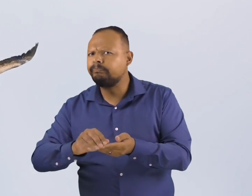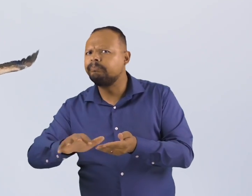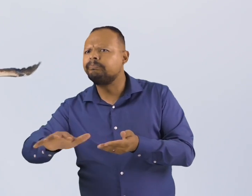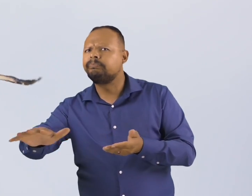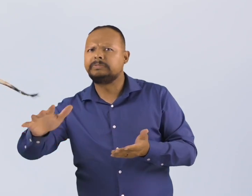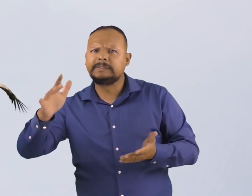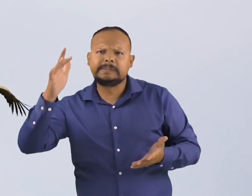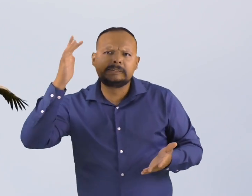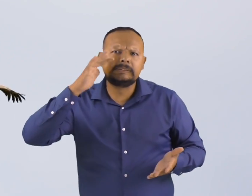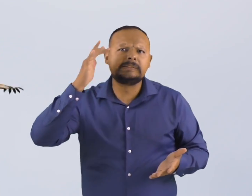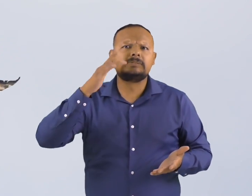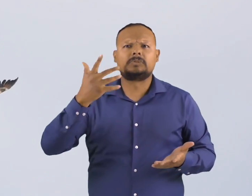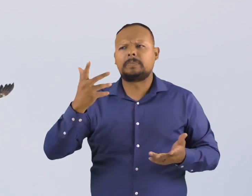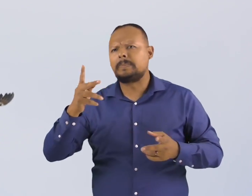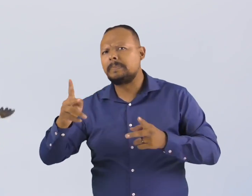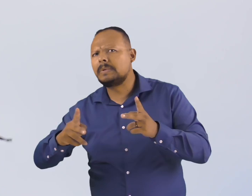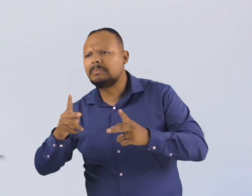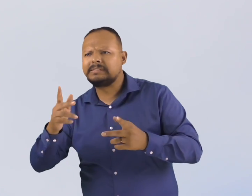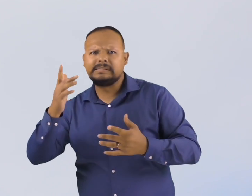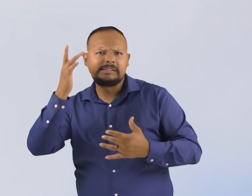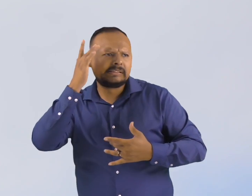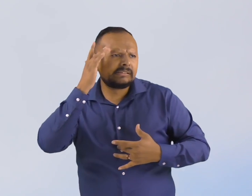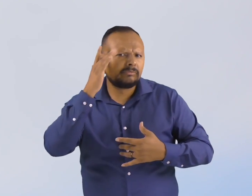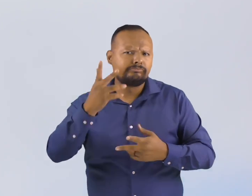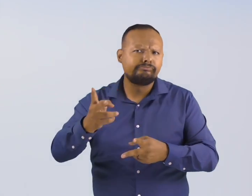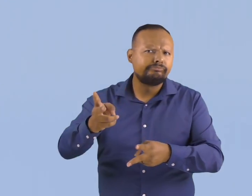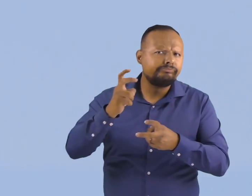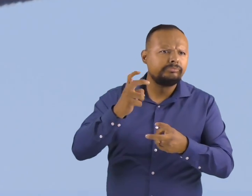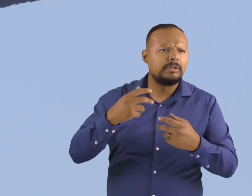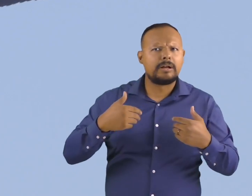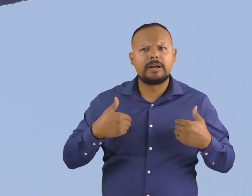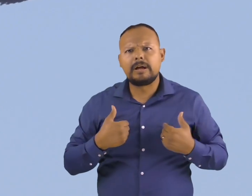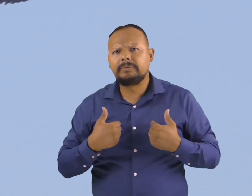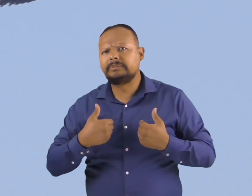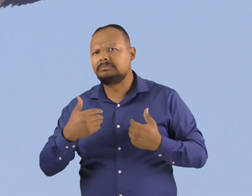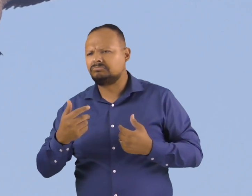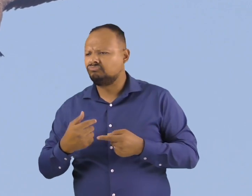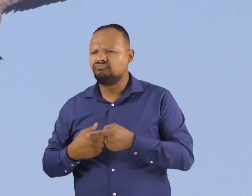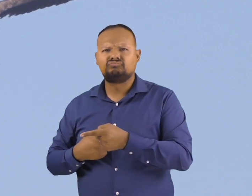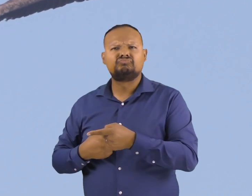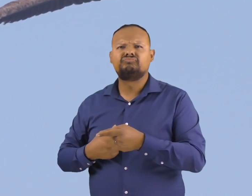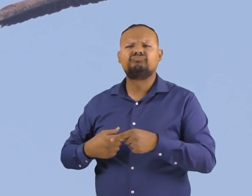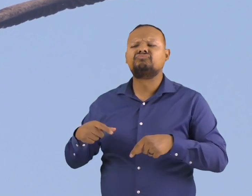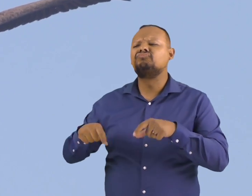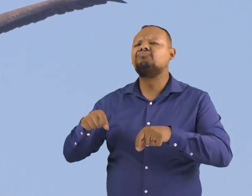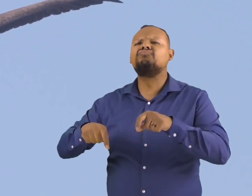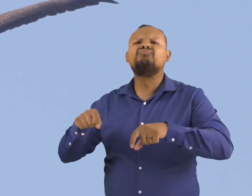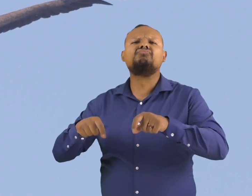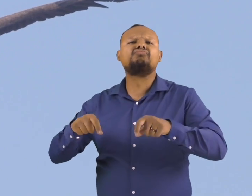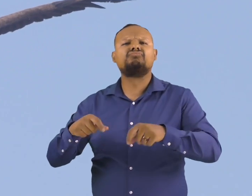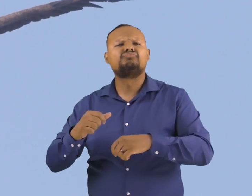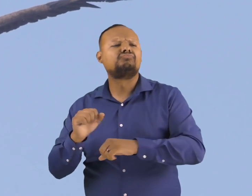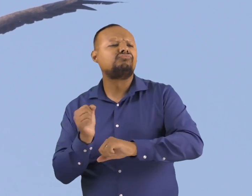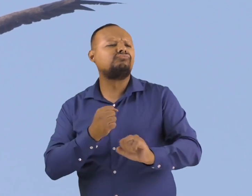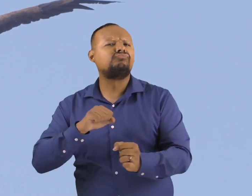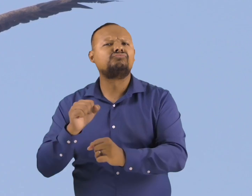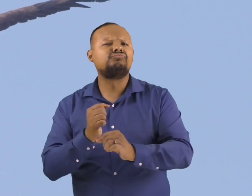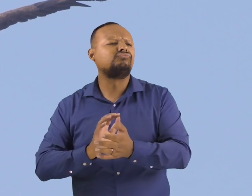humans, wildlife, and livestock. In other words, when they eat the carcasses, they help prevent disease outbreak.